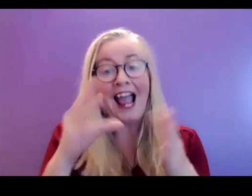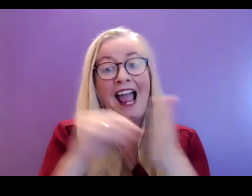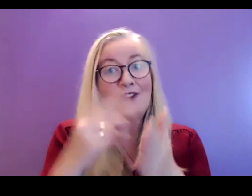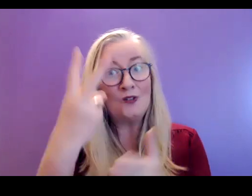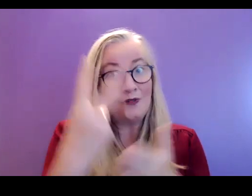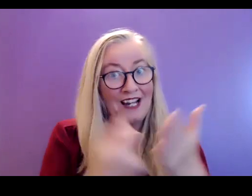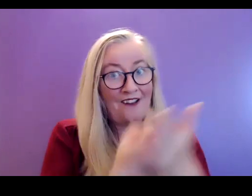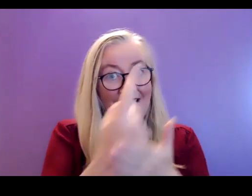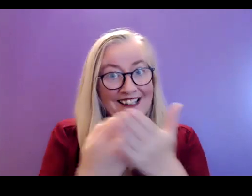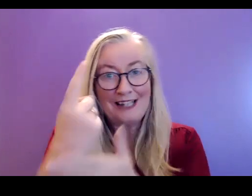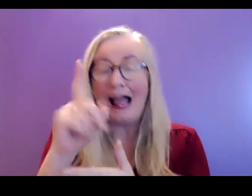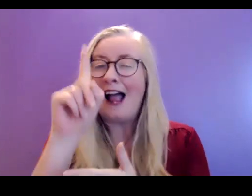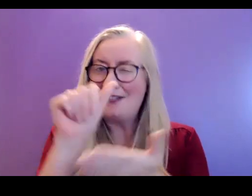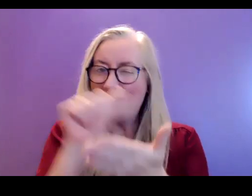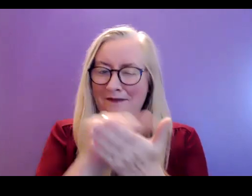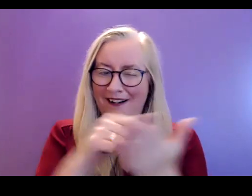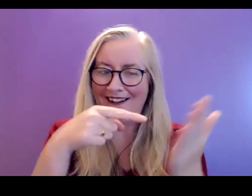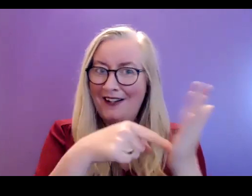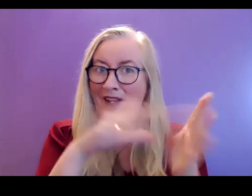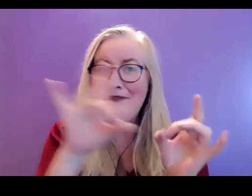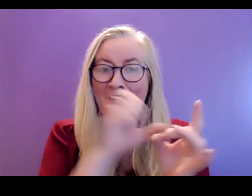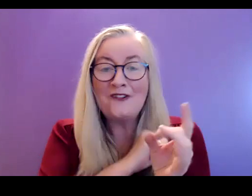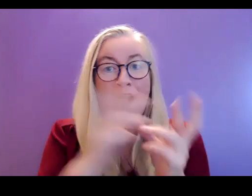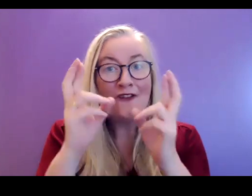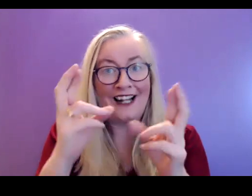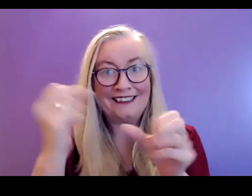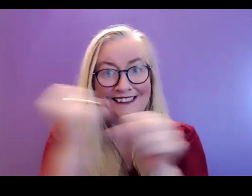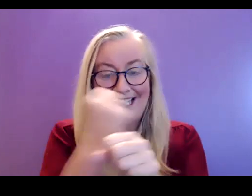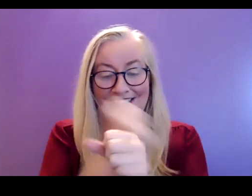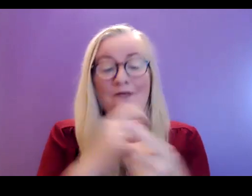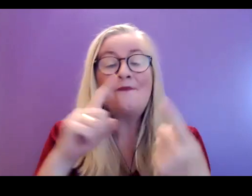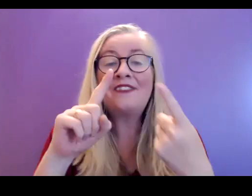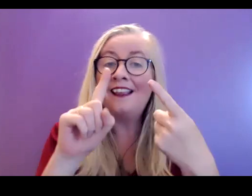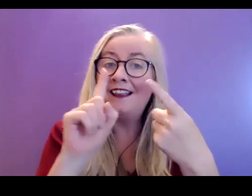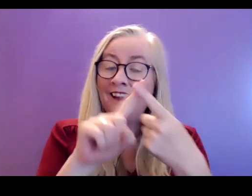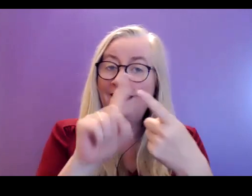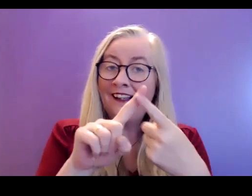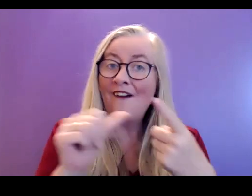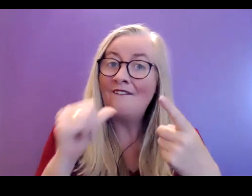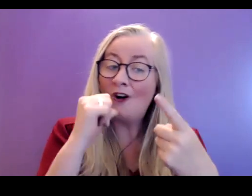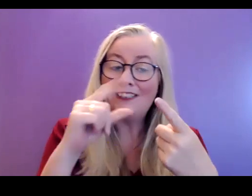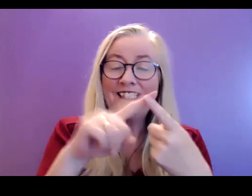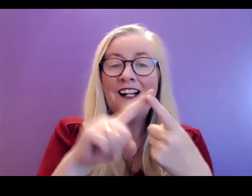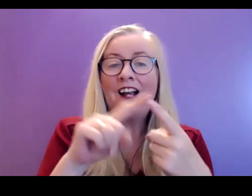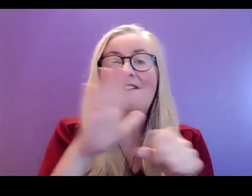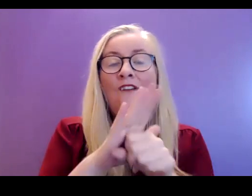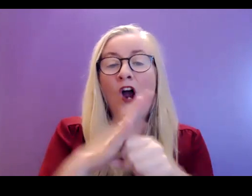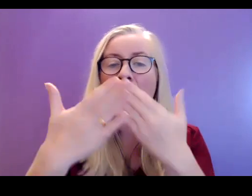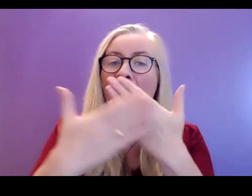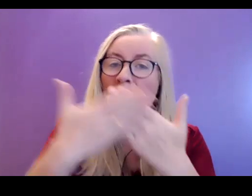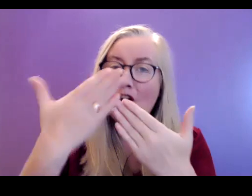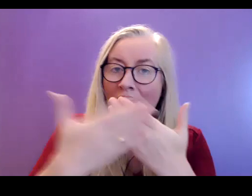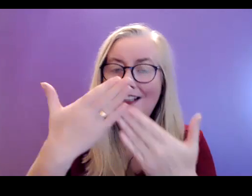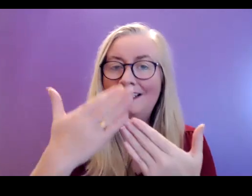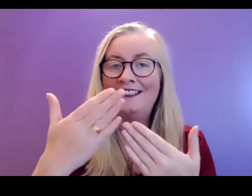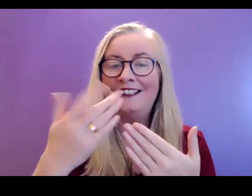and I have to get my piece of paper here to make sure I've got the correct date. The first event is to hear our young speakers.